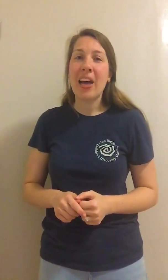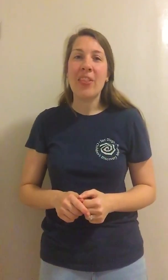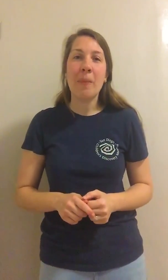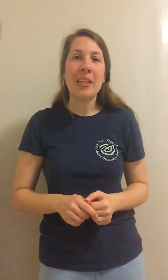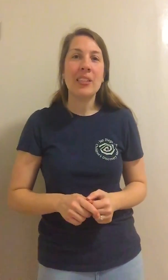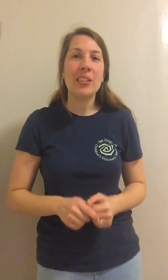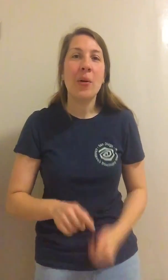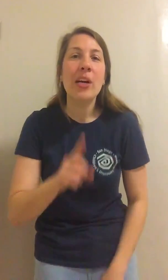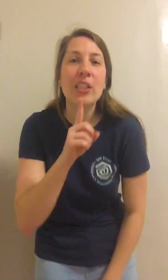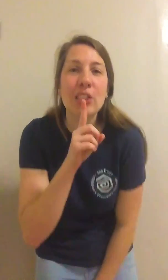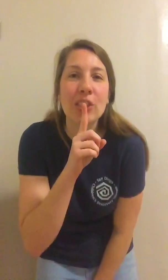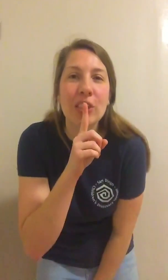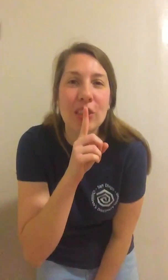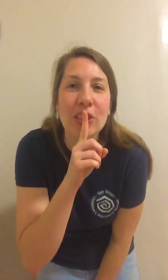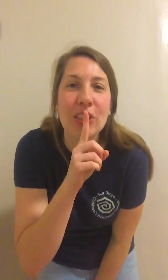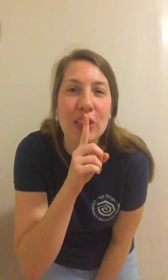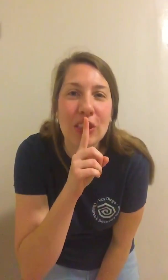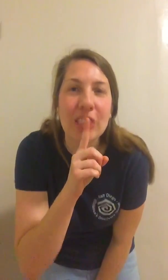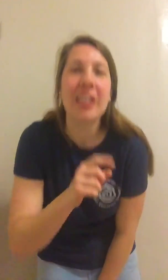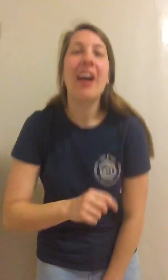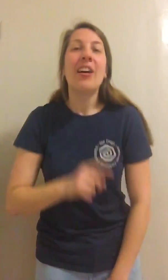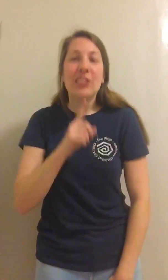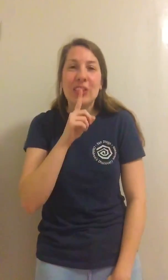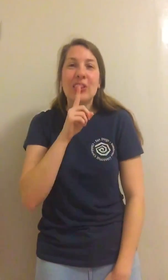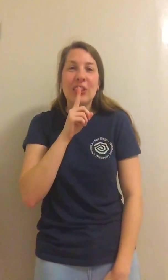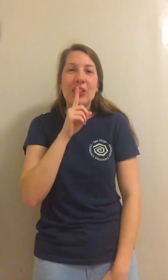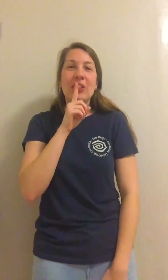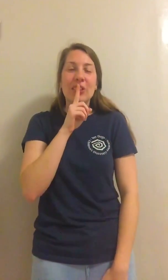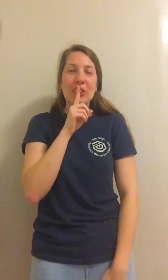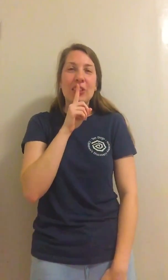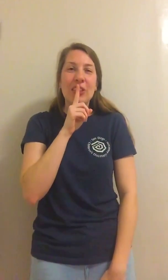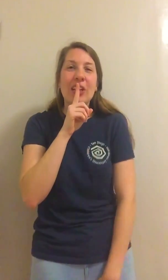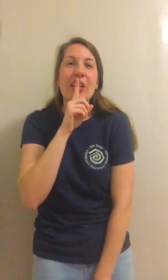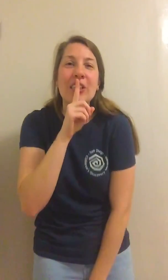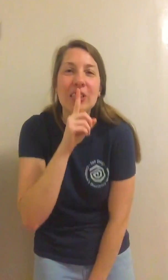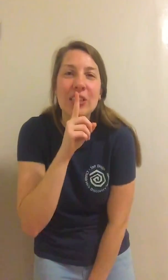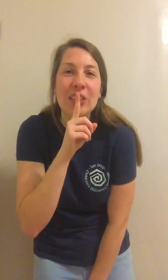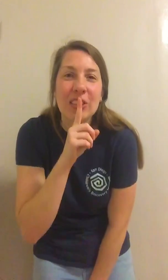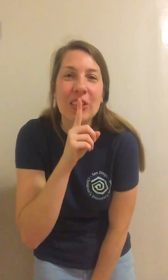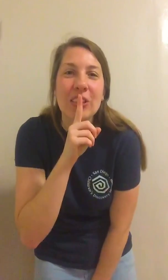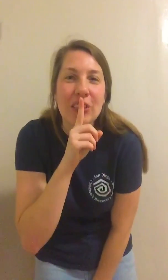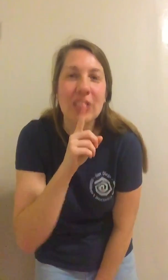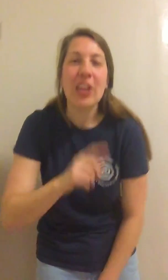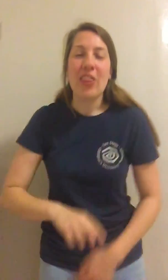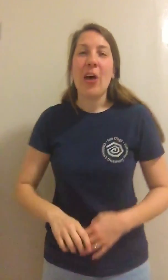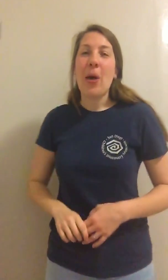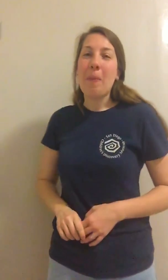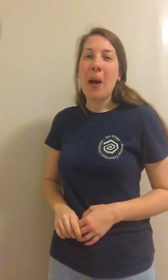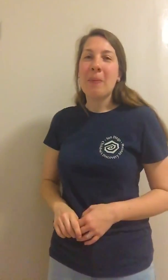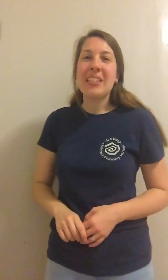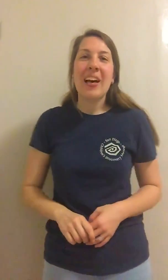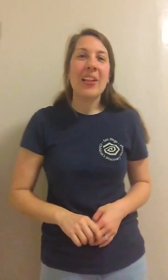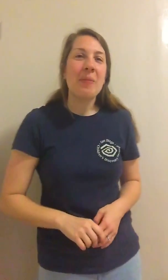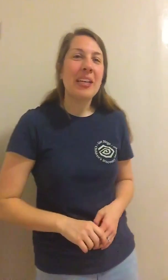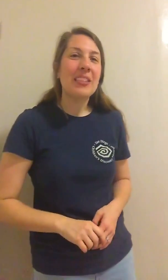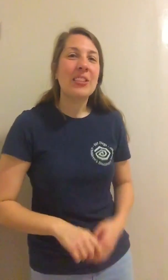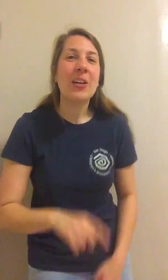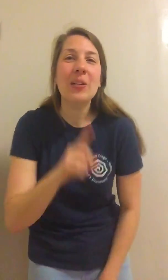on the bus go shh shh shh shh shh shh shh. The mommies on the bus go